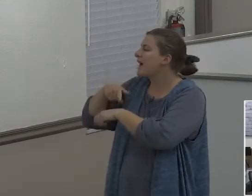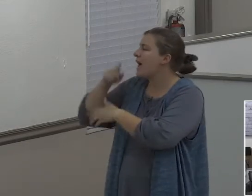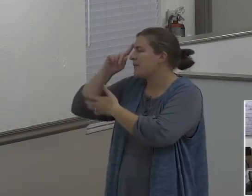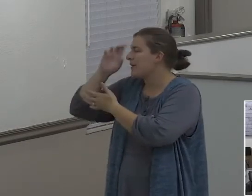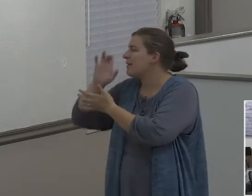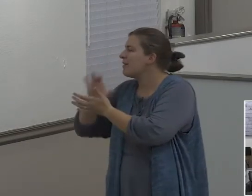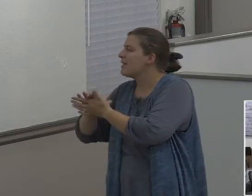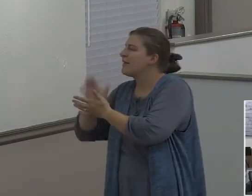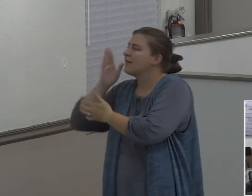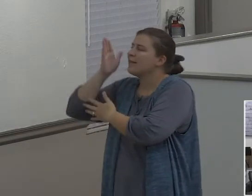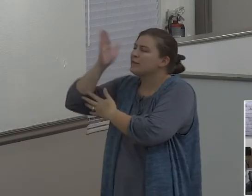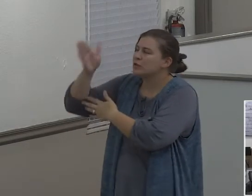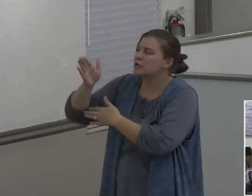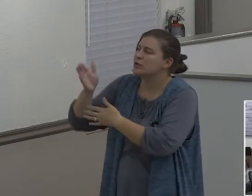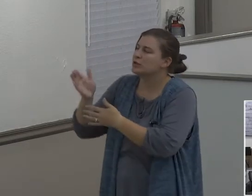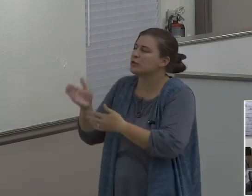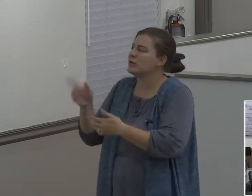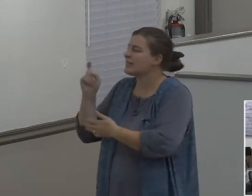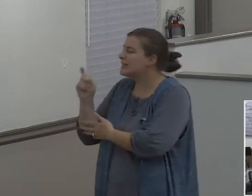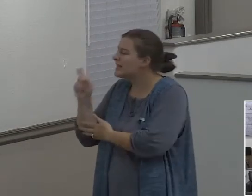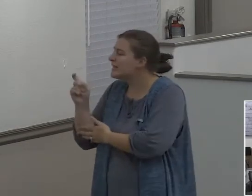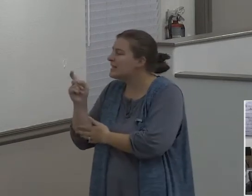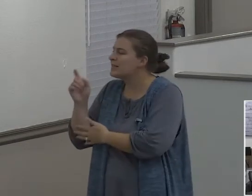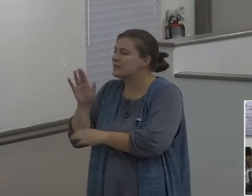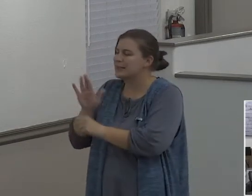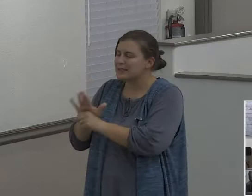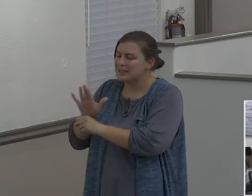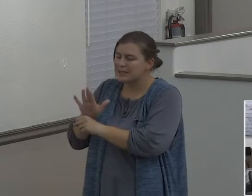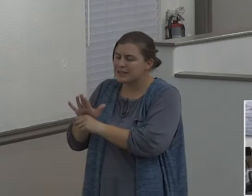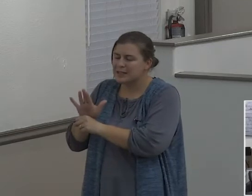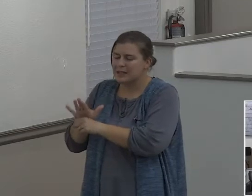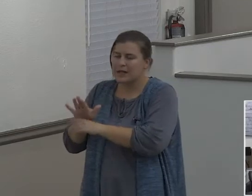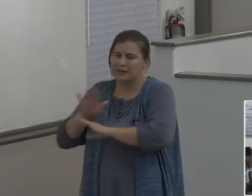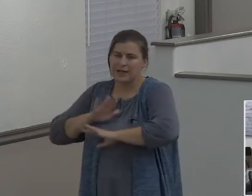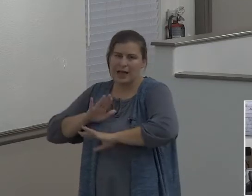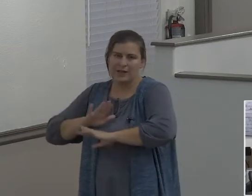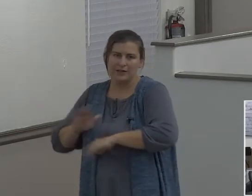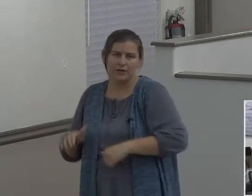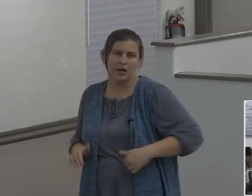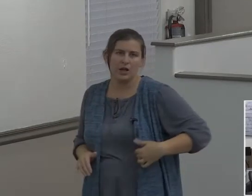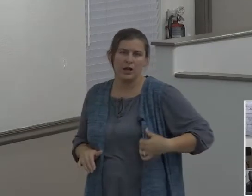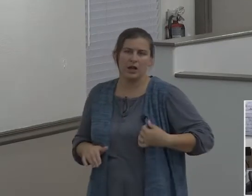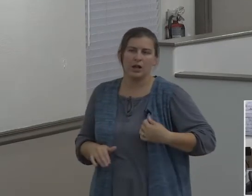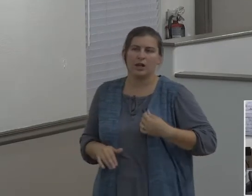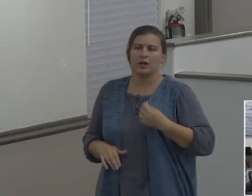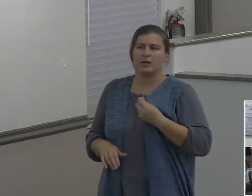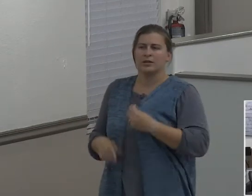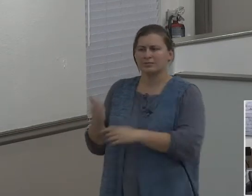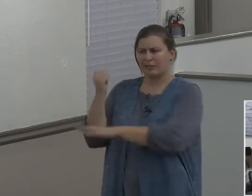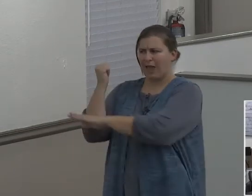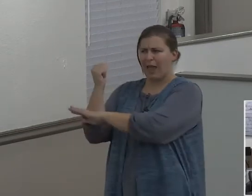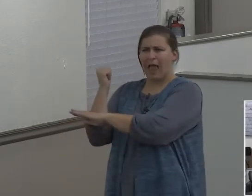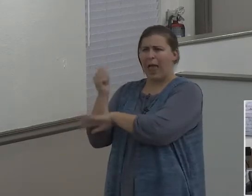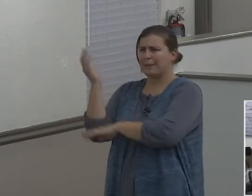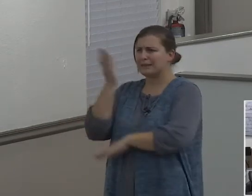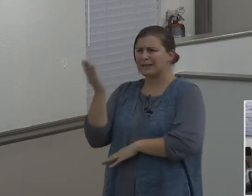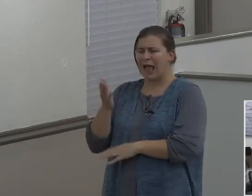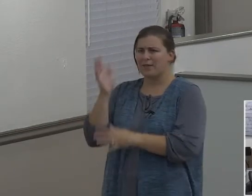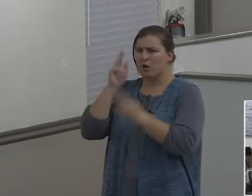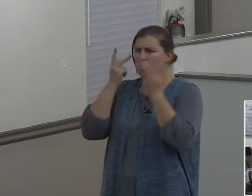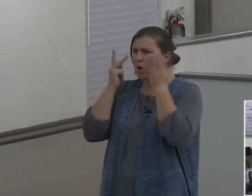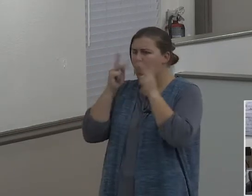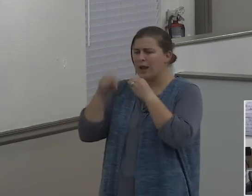how his needs would be met. You don't see Abram at all worried about how he's going to make it.